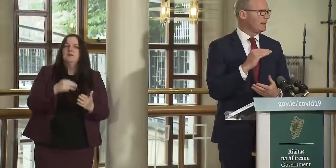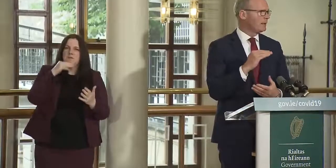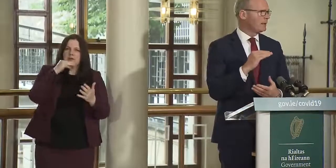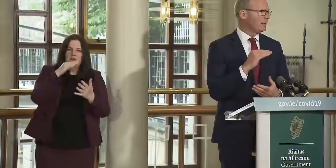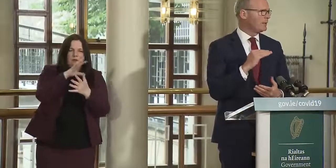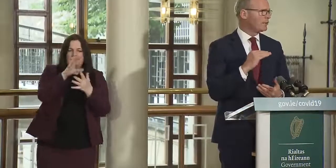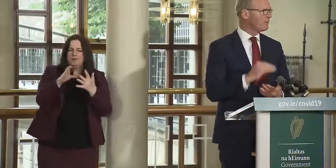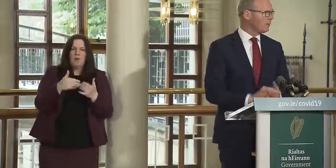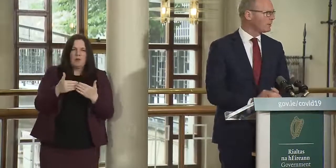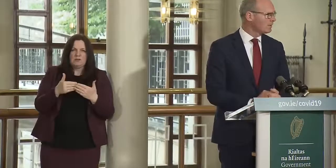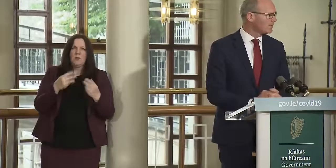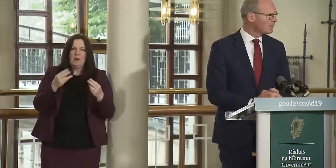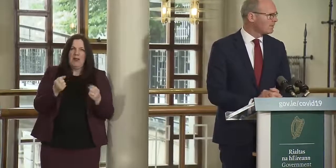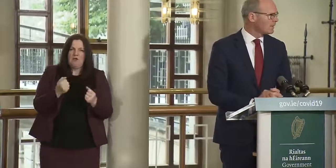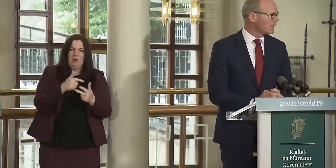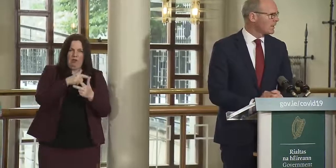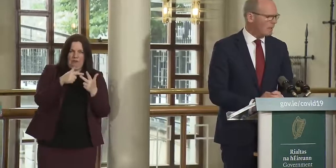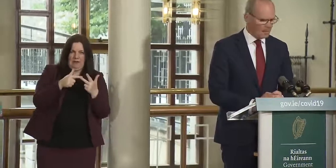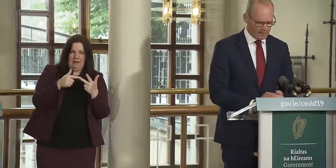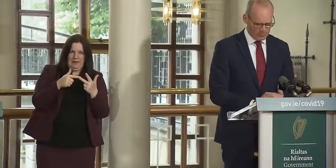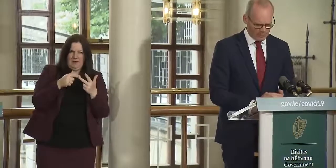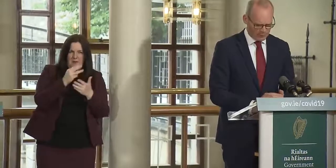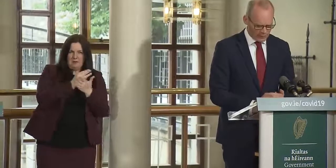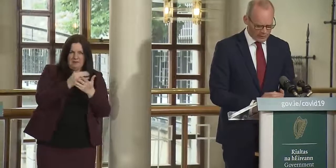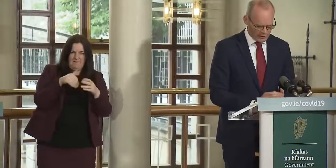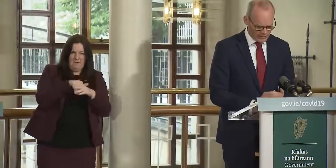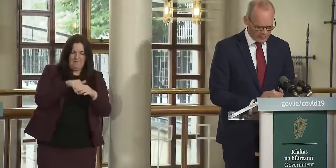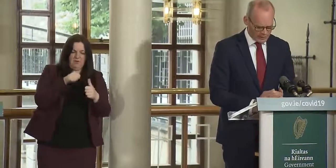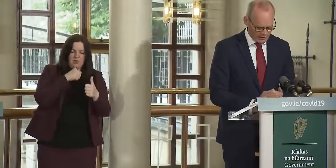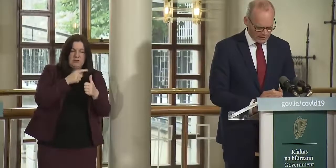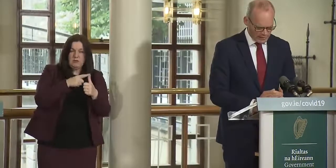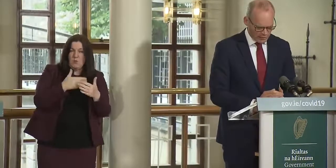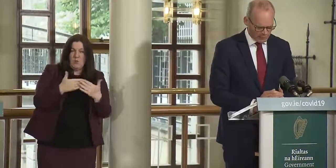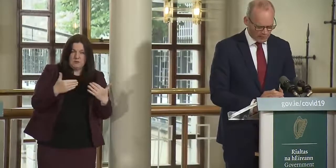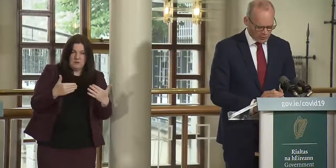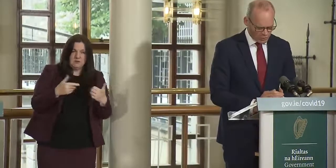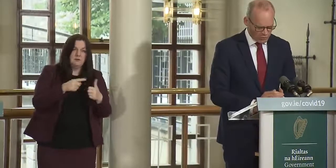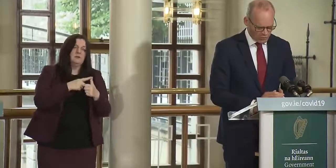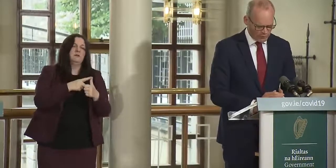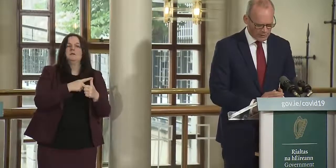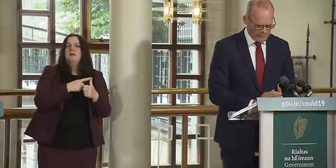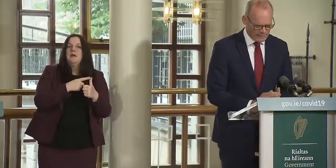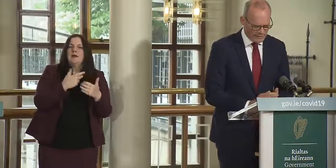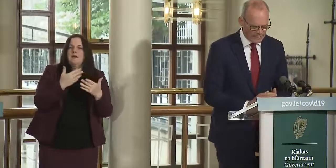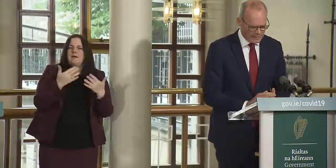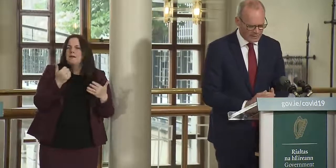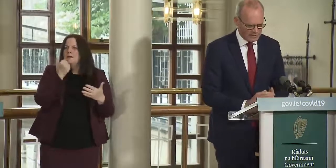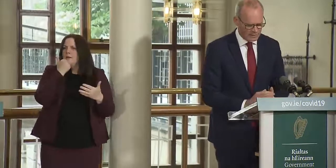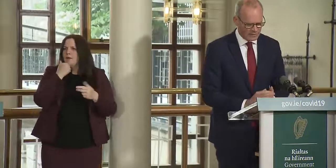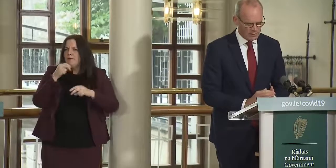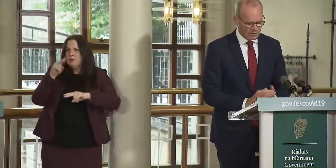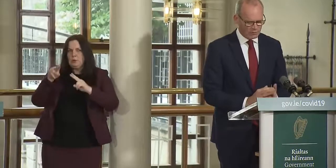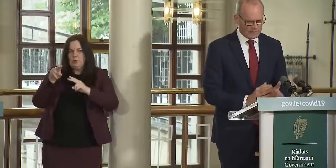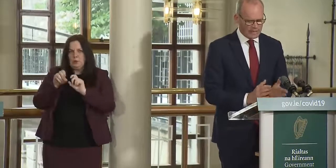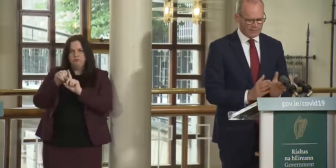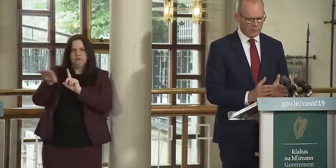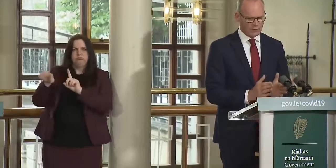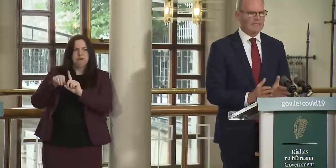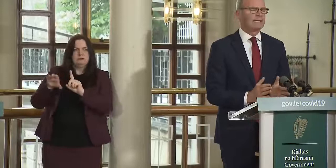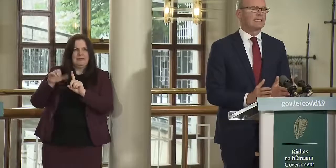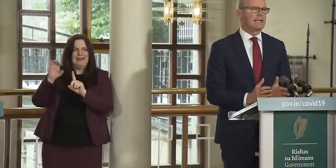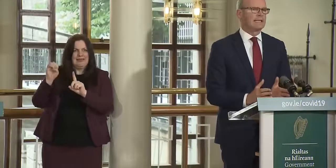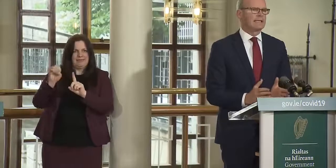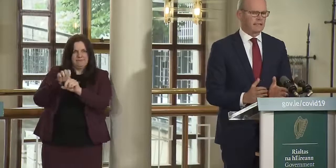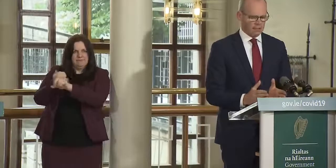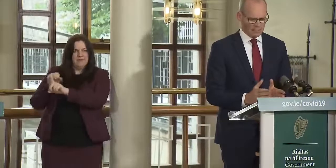will be will be threefold um the first is the number of new covet 19 cases over the last